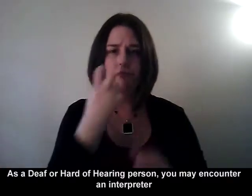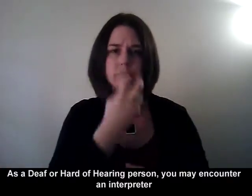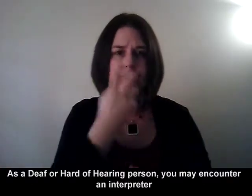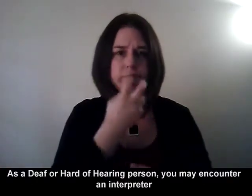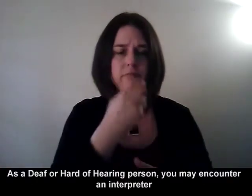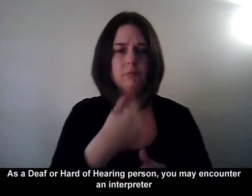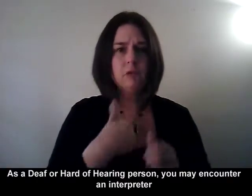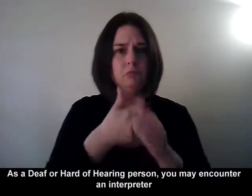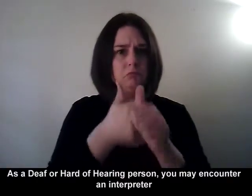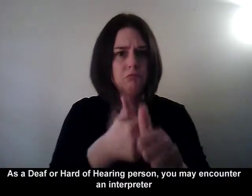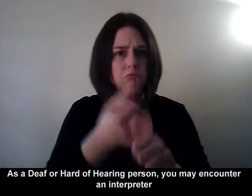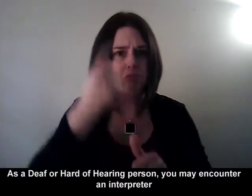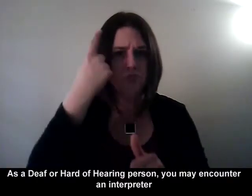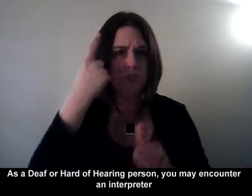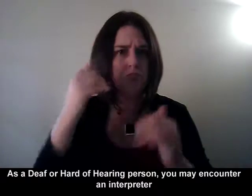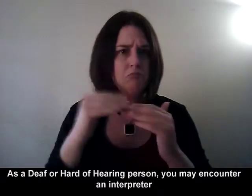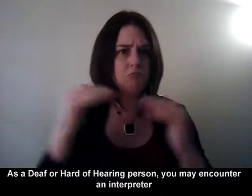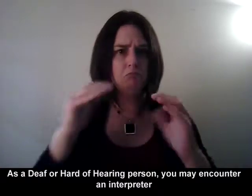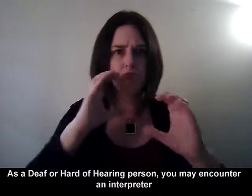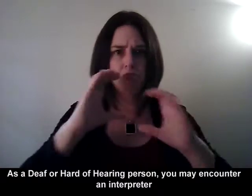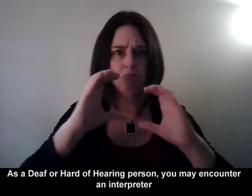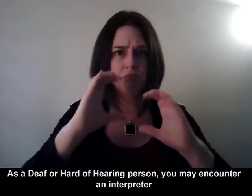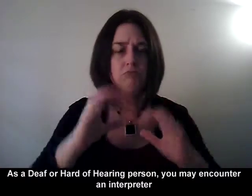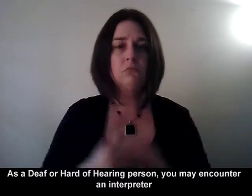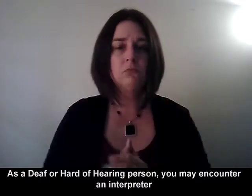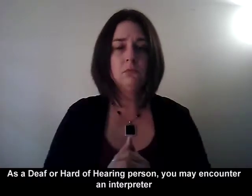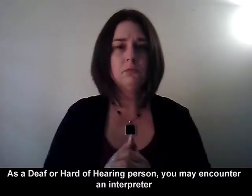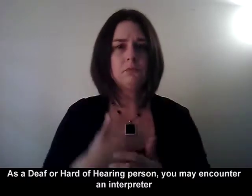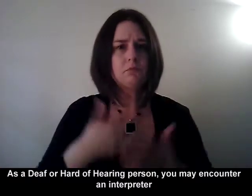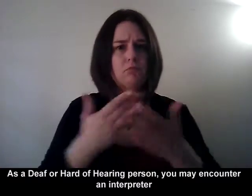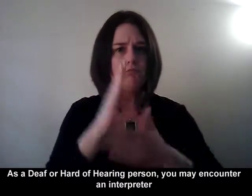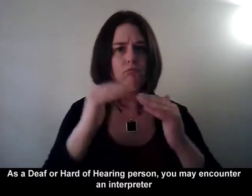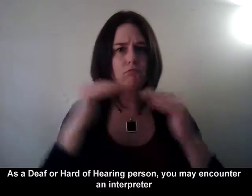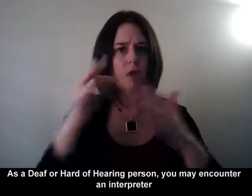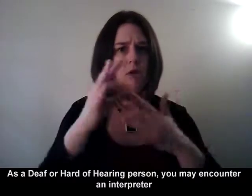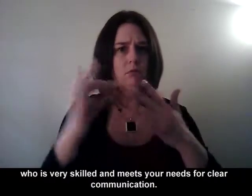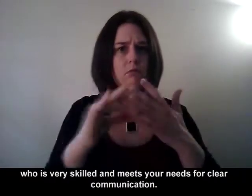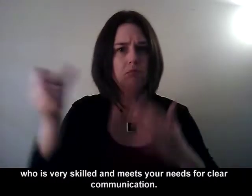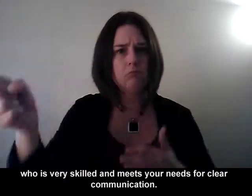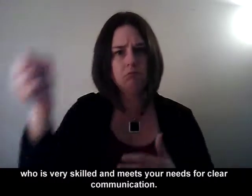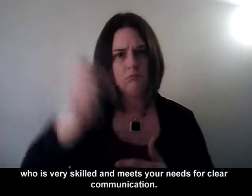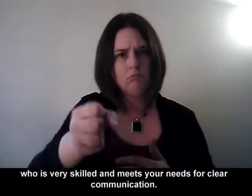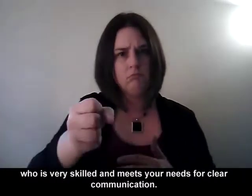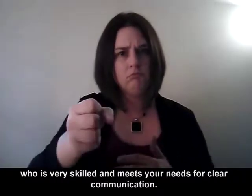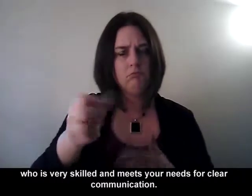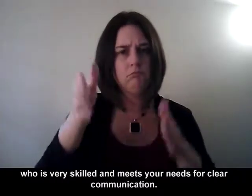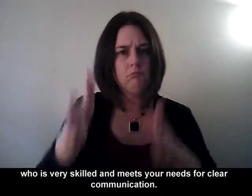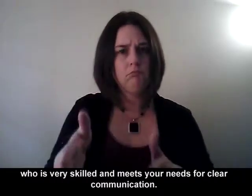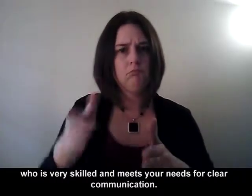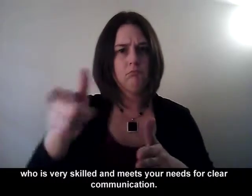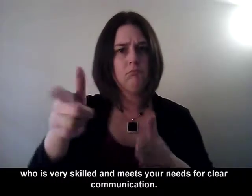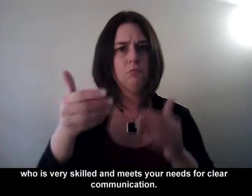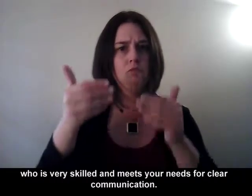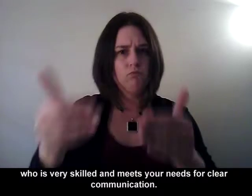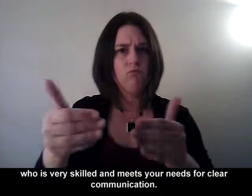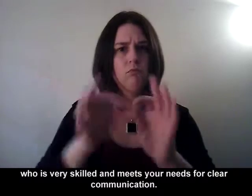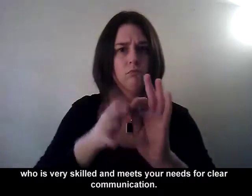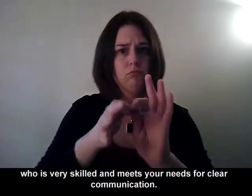As a deaf or hard of hearing person, you may encounter an interpreter who is very skilled and meets your needs for clear